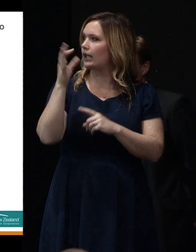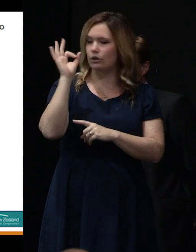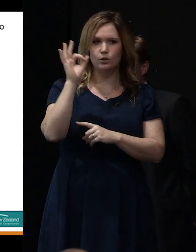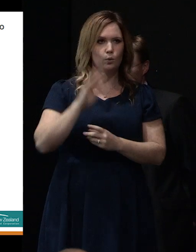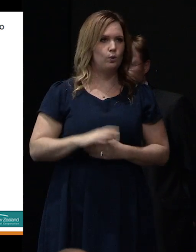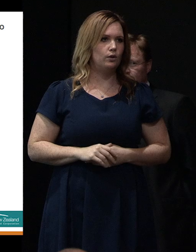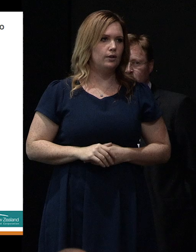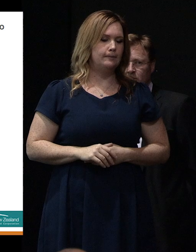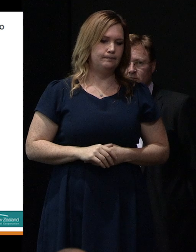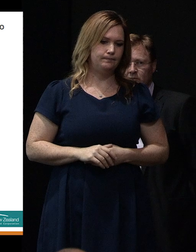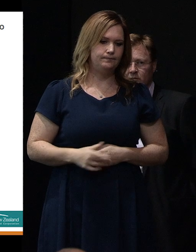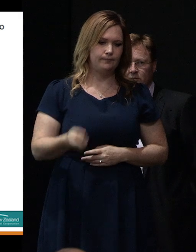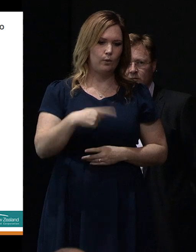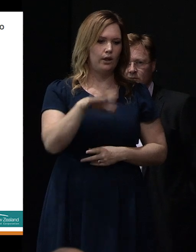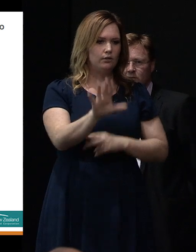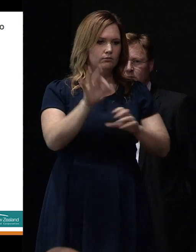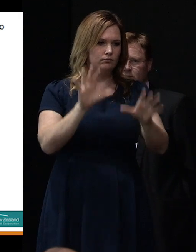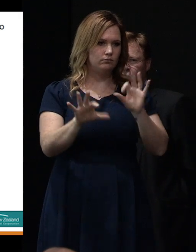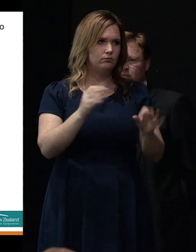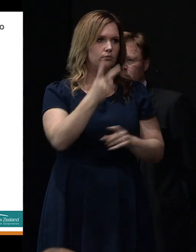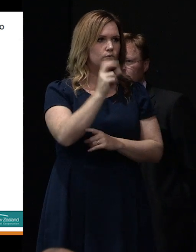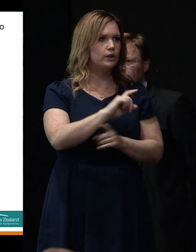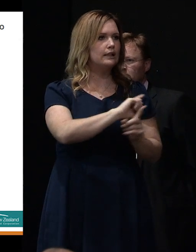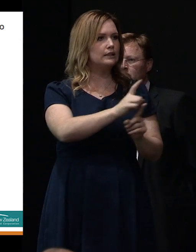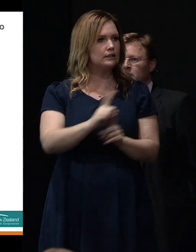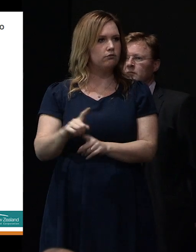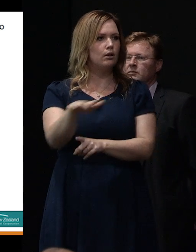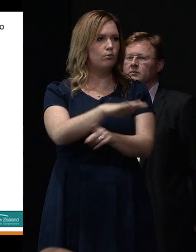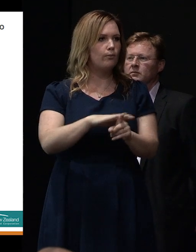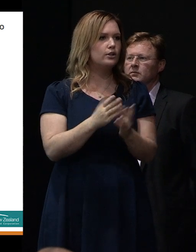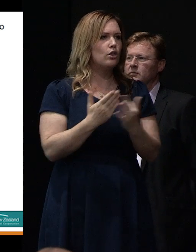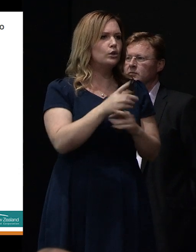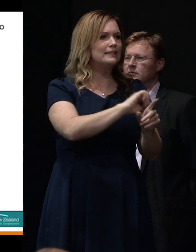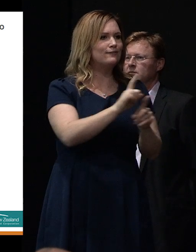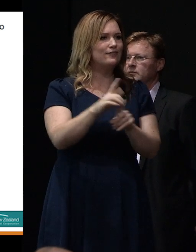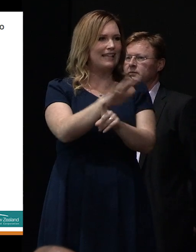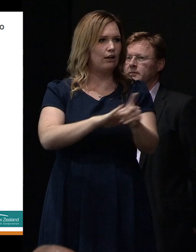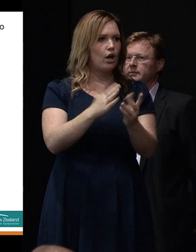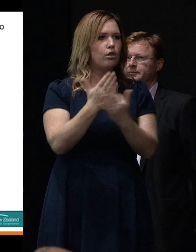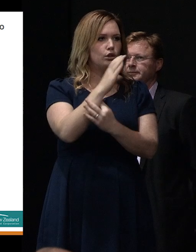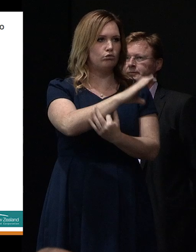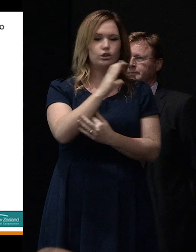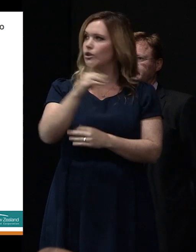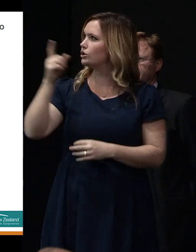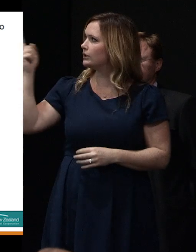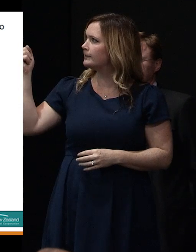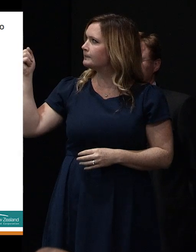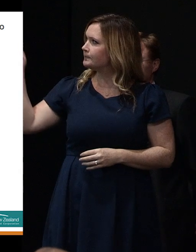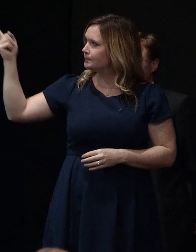select 20 properties over a range of suburbs, and we have eight suburbs there.